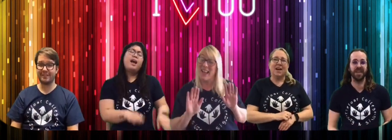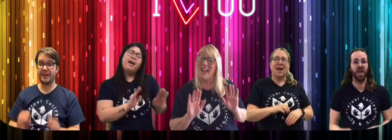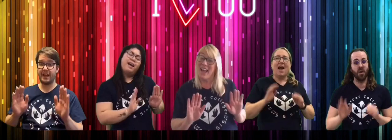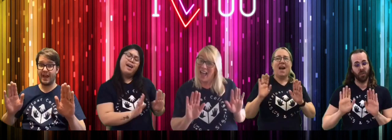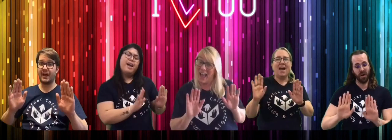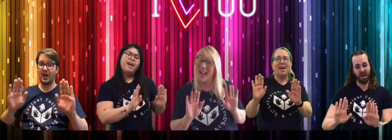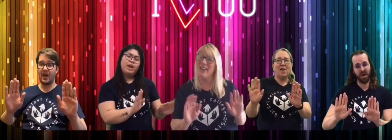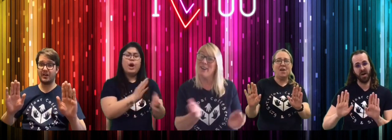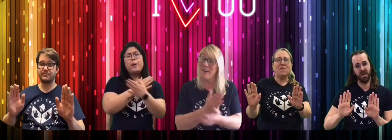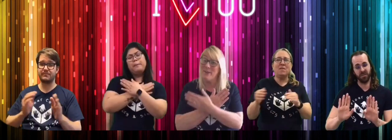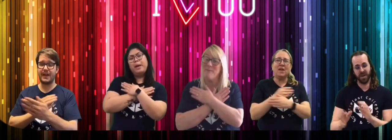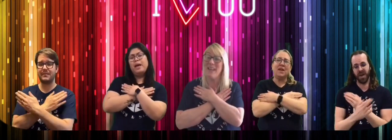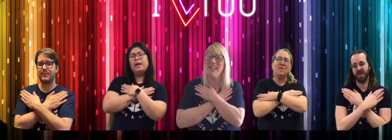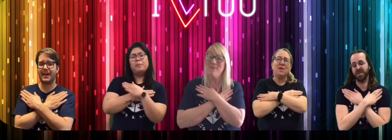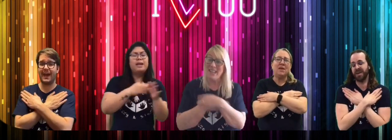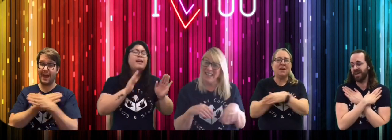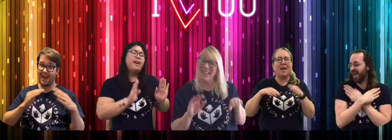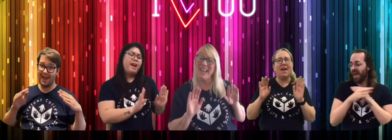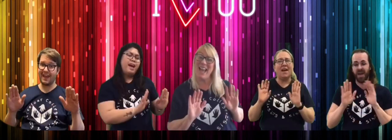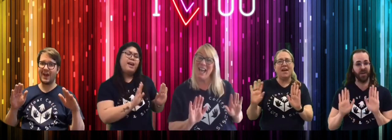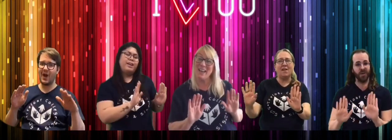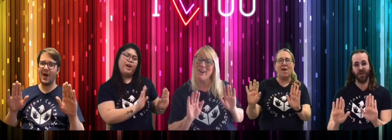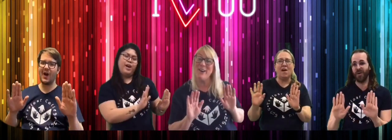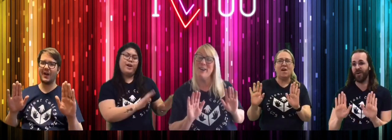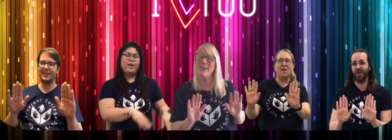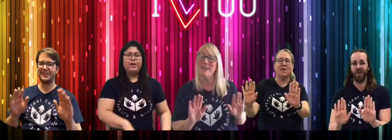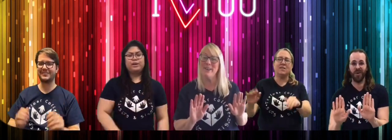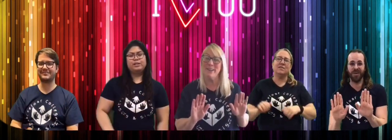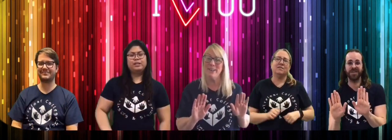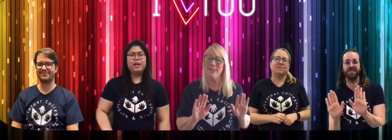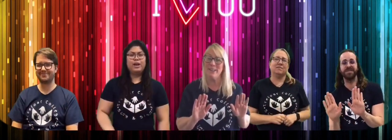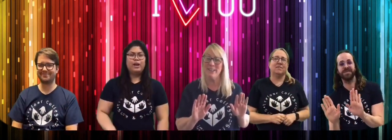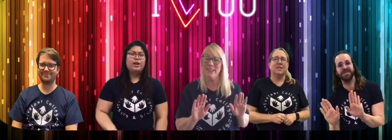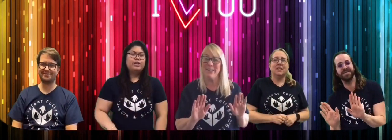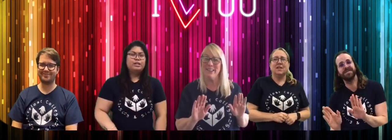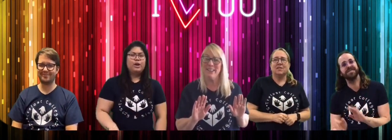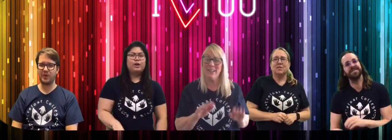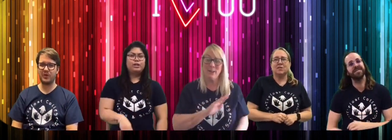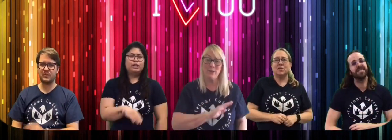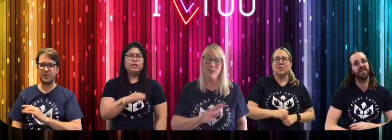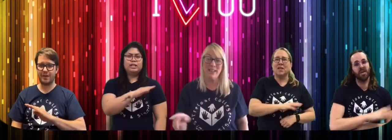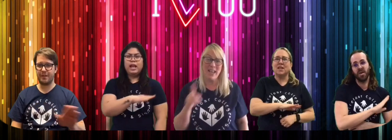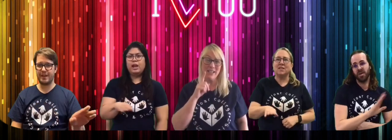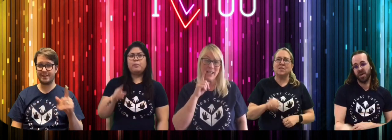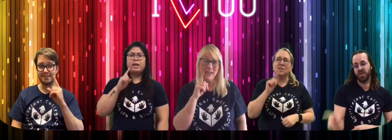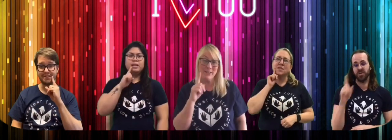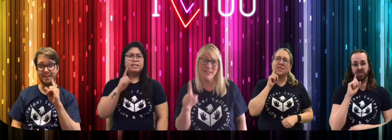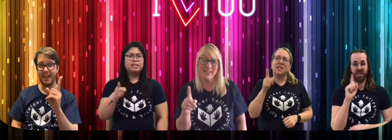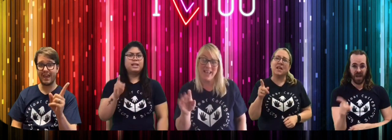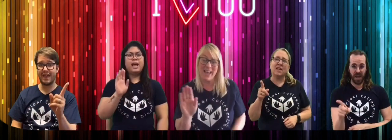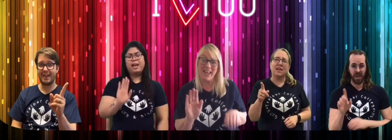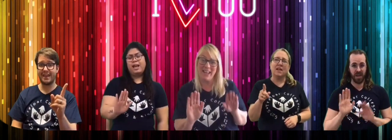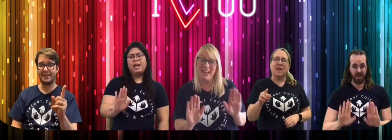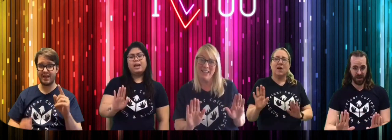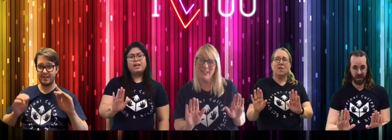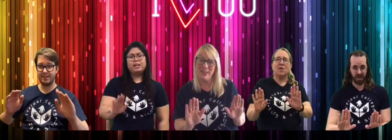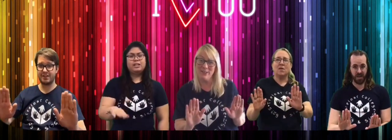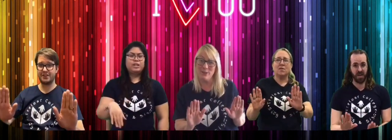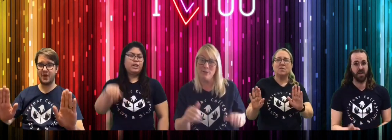Hang on, baby, hang on. Don't you dare me to stay, cause you